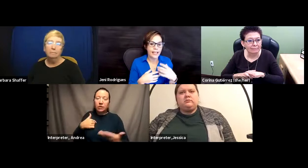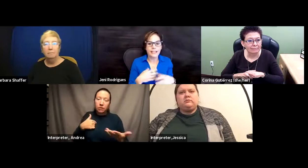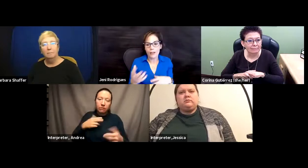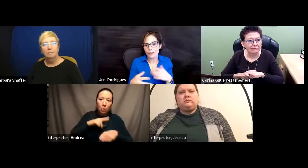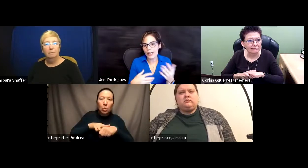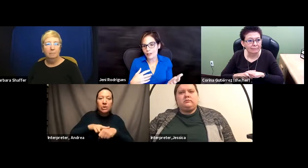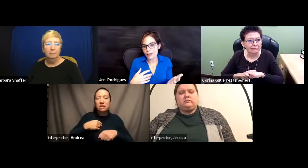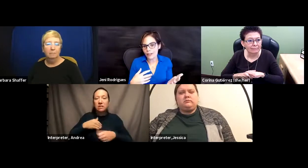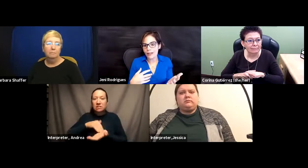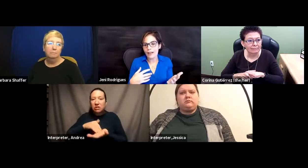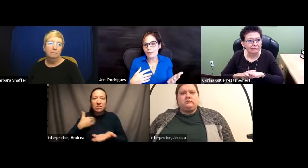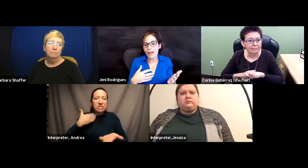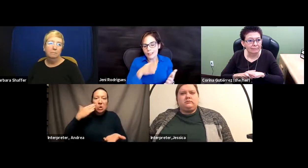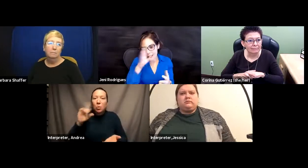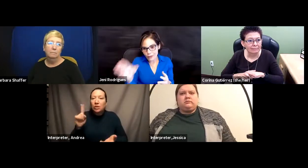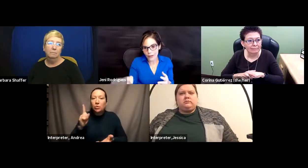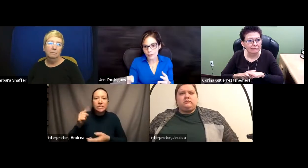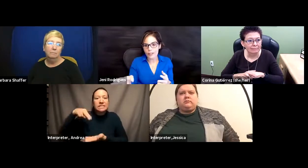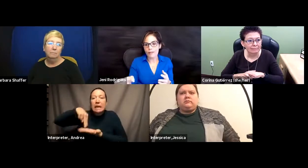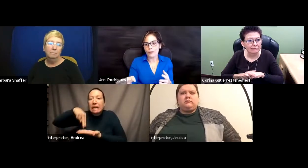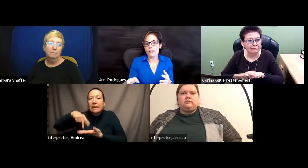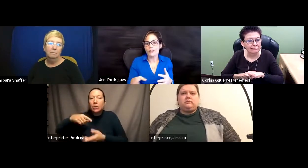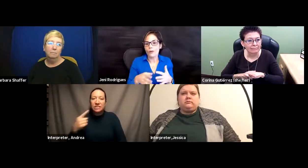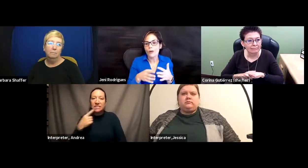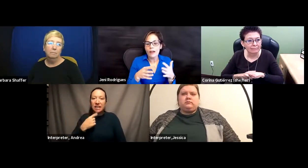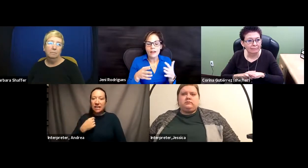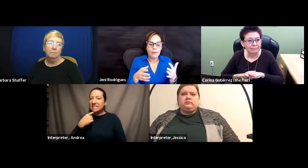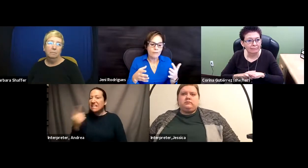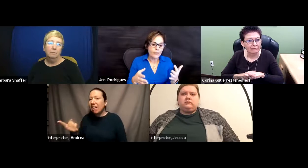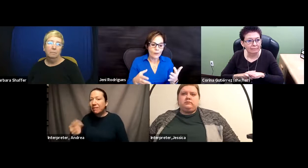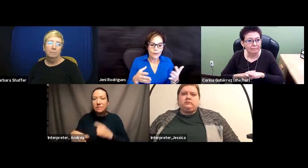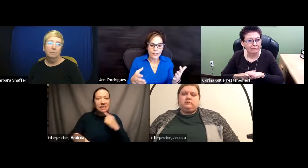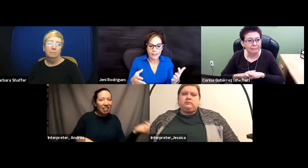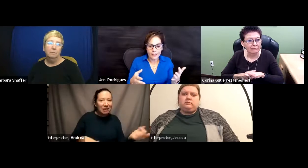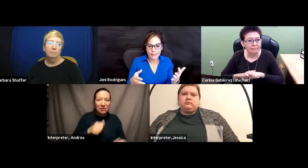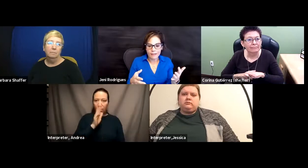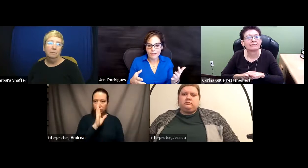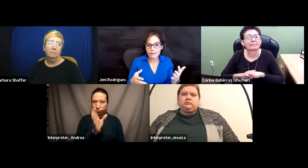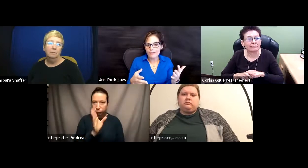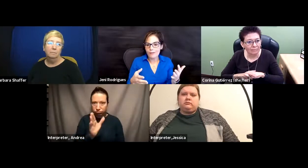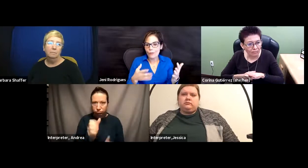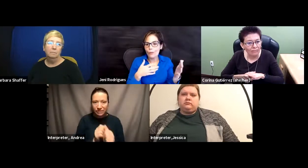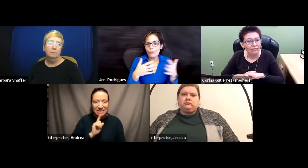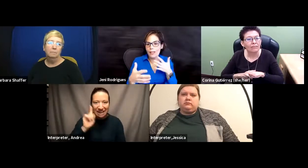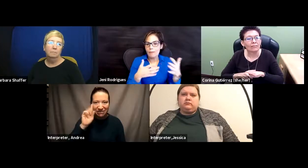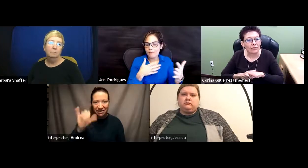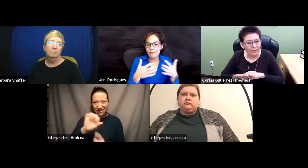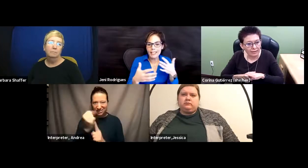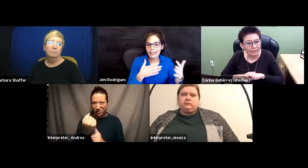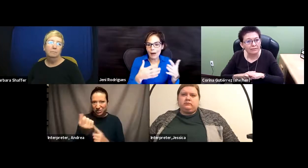like tell her, tell her not speaking directly with the deaf person. So, you know, in those cases, we mediate